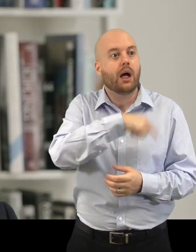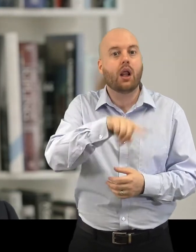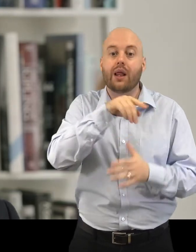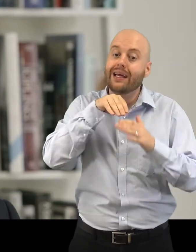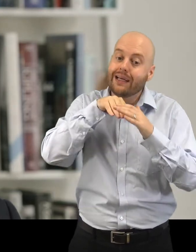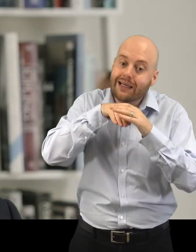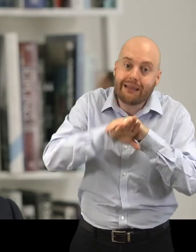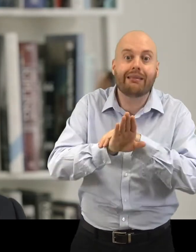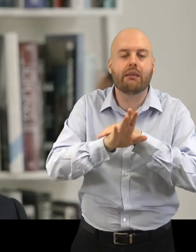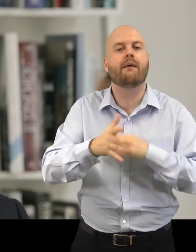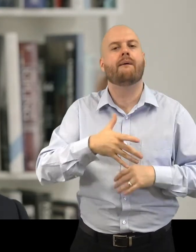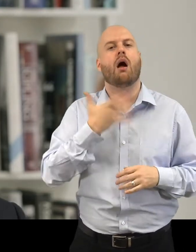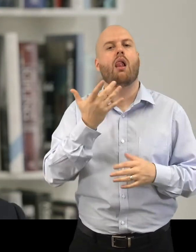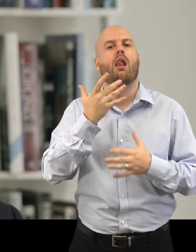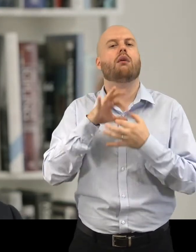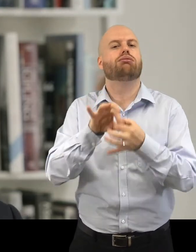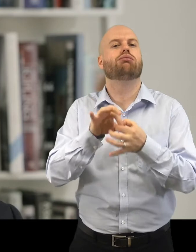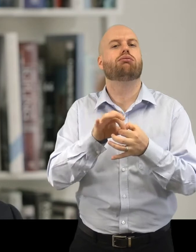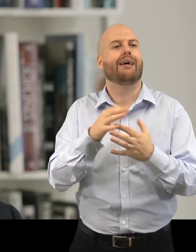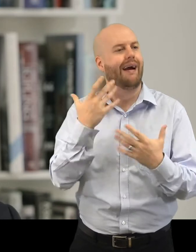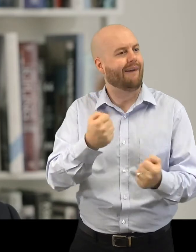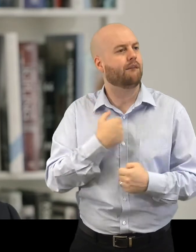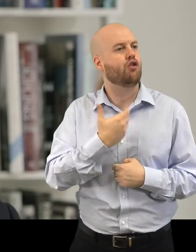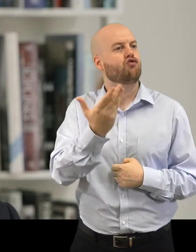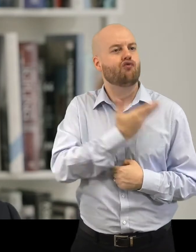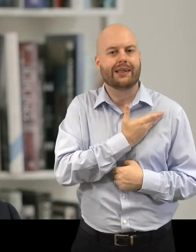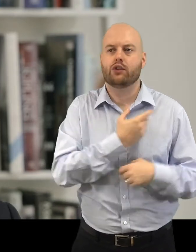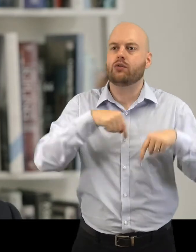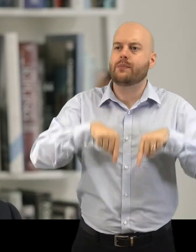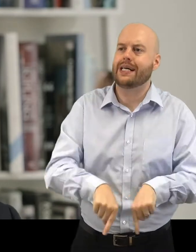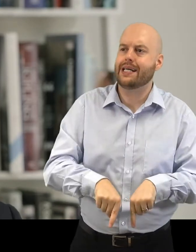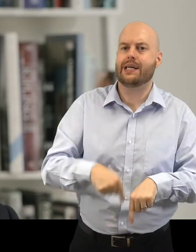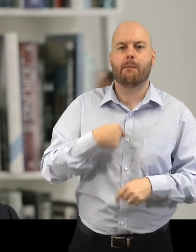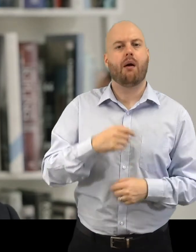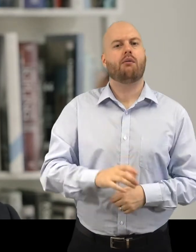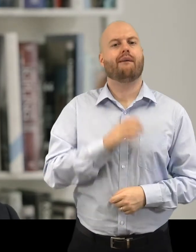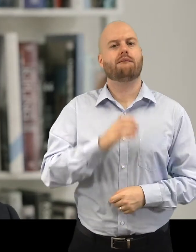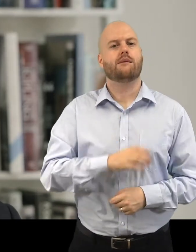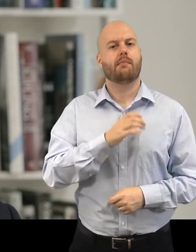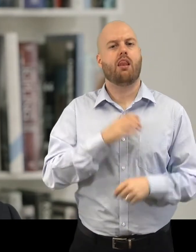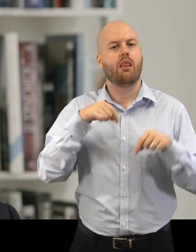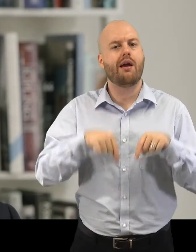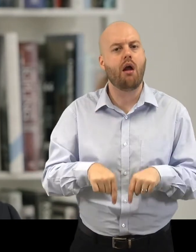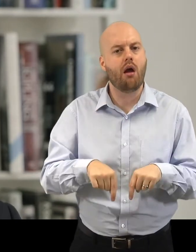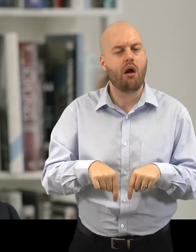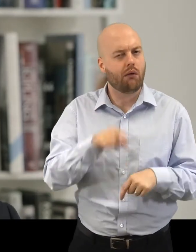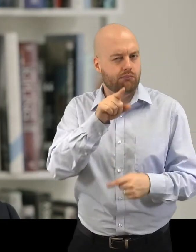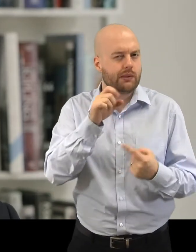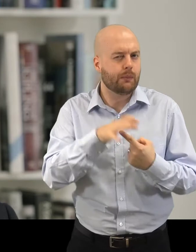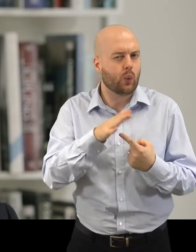the right to be in a place and to feel comfortable in a place is held at